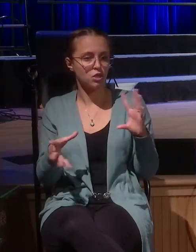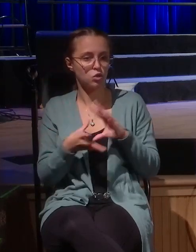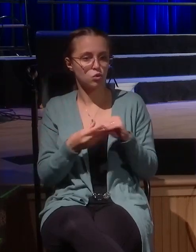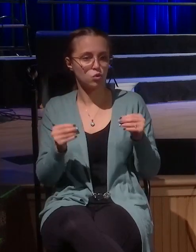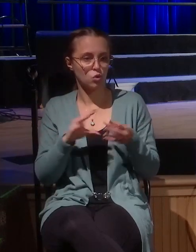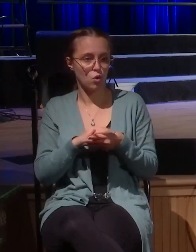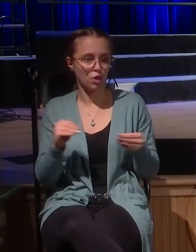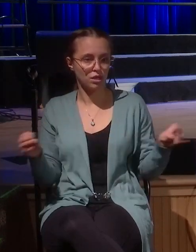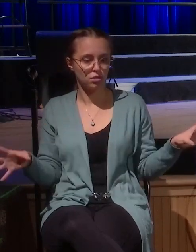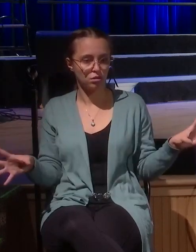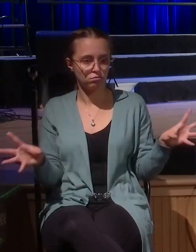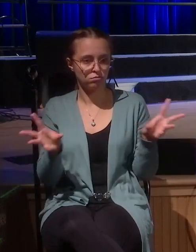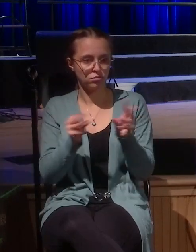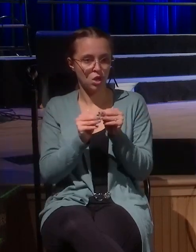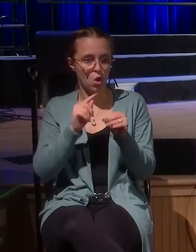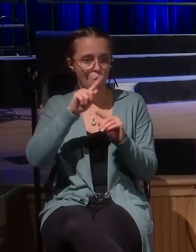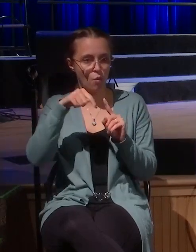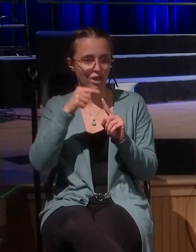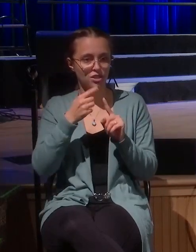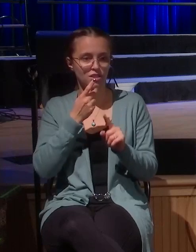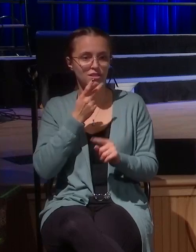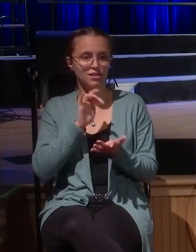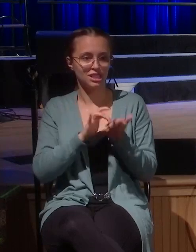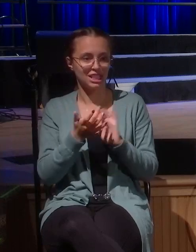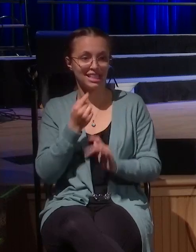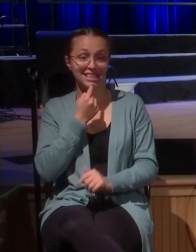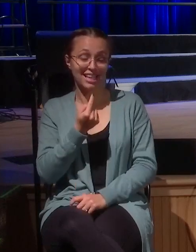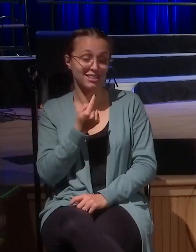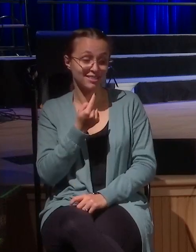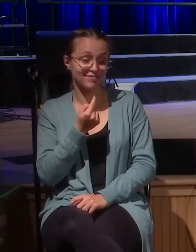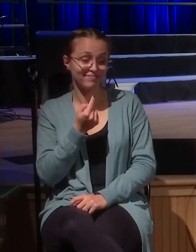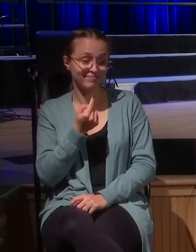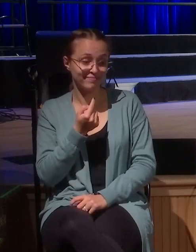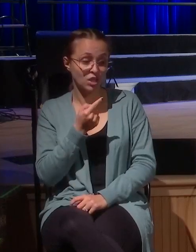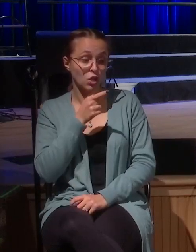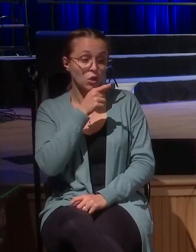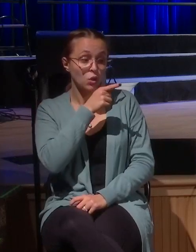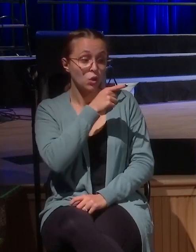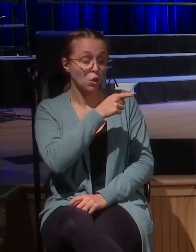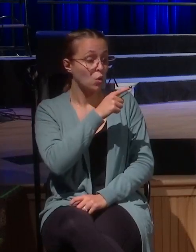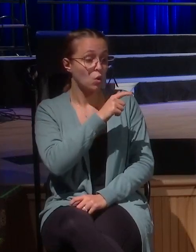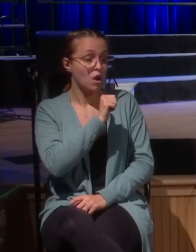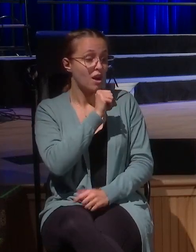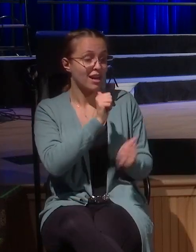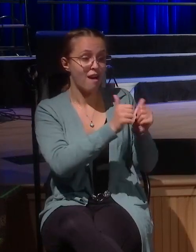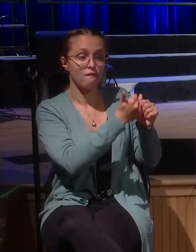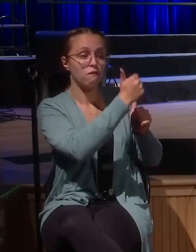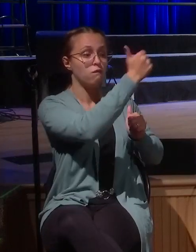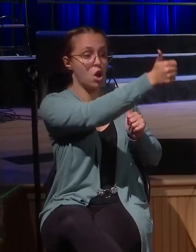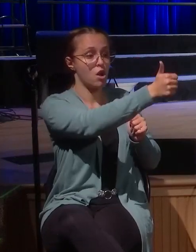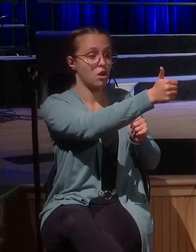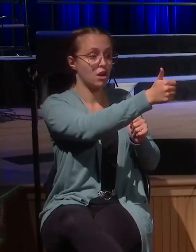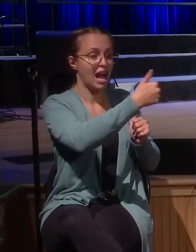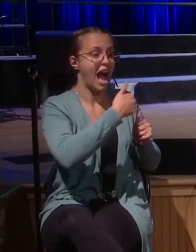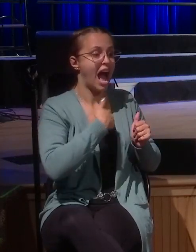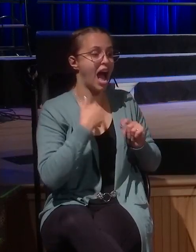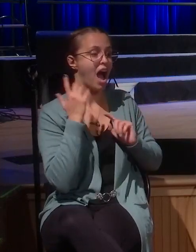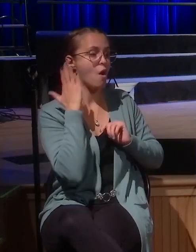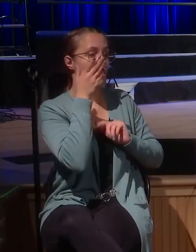When Jesus says, you are not beyond my grasp, you are not beyond my grace, I came to seek and